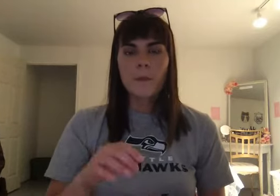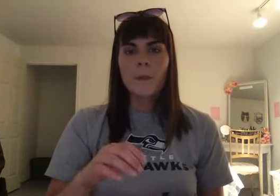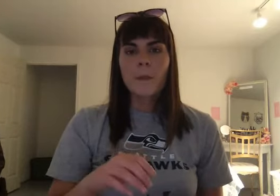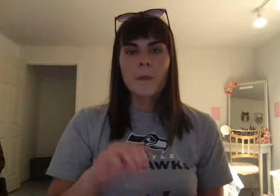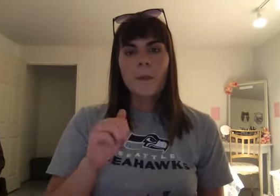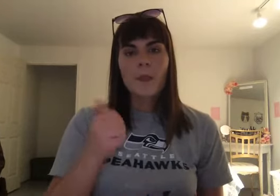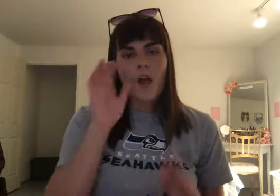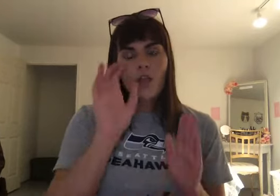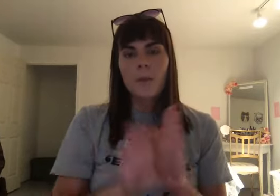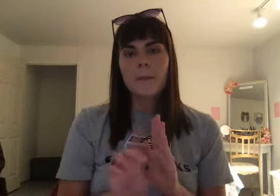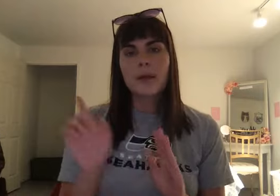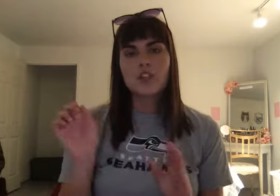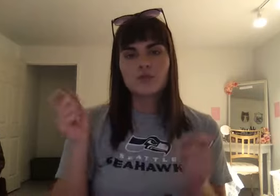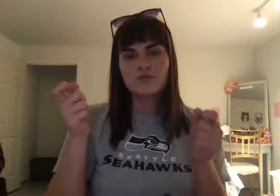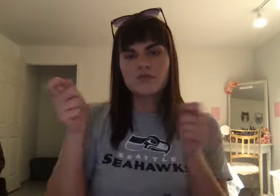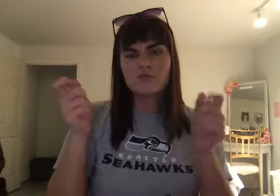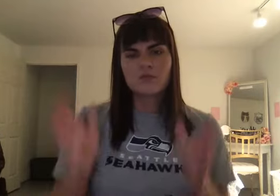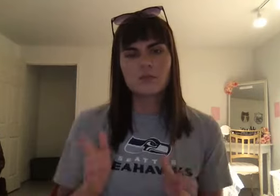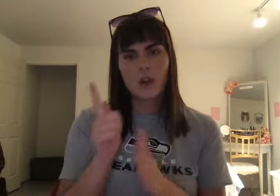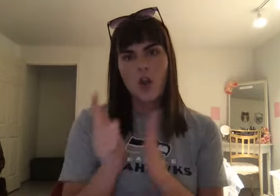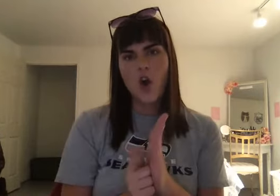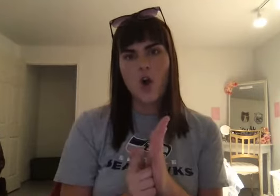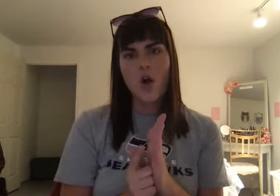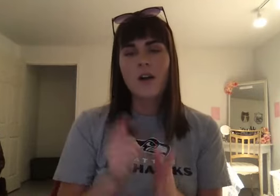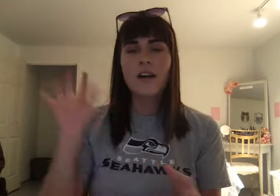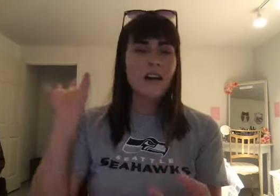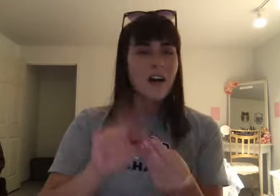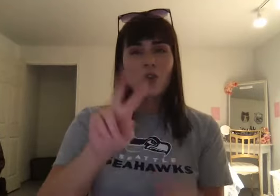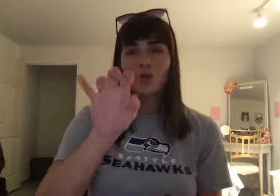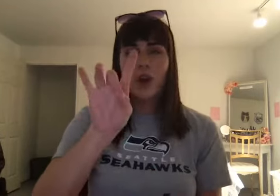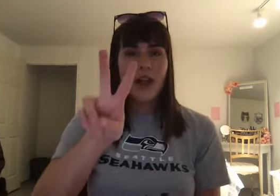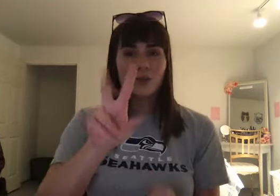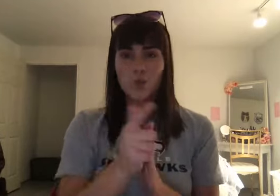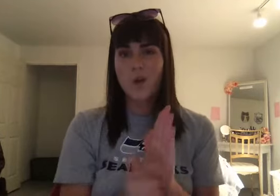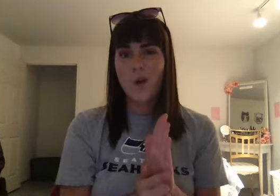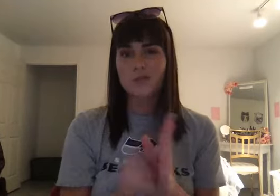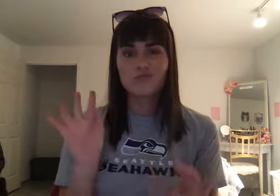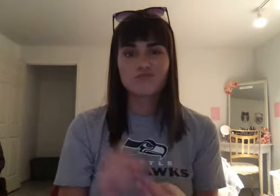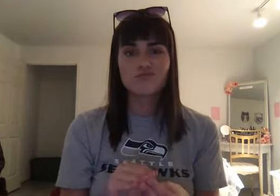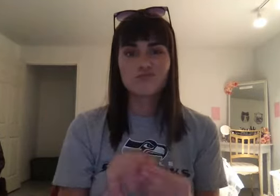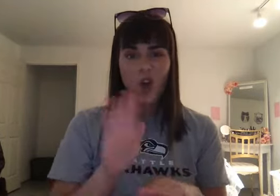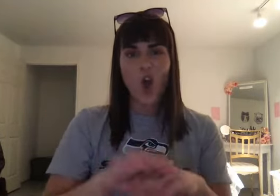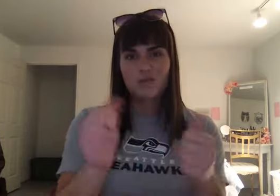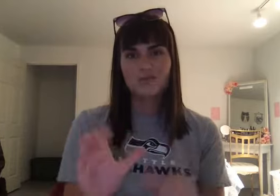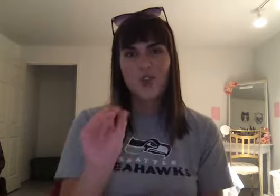282 laws. Yes. know. That would be a lot. memorize. But 282. Laws. Hammurabi. Creates. Now. This covers.